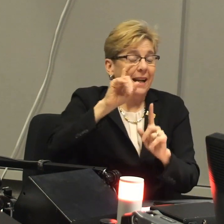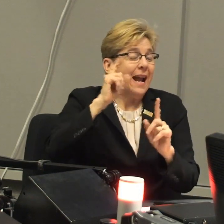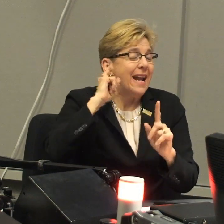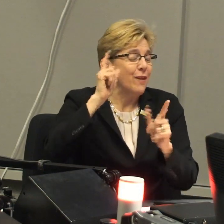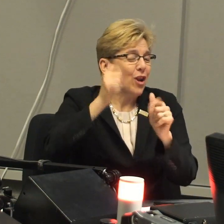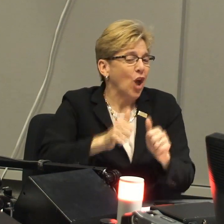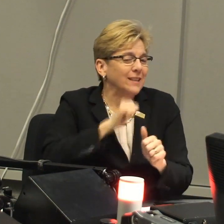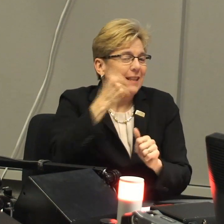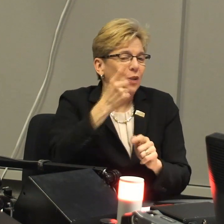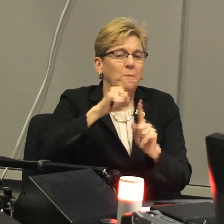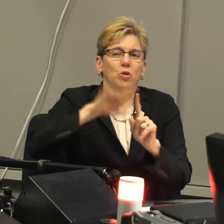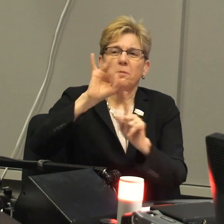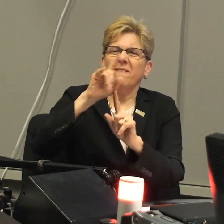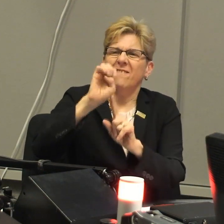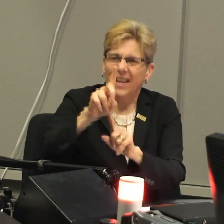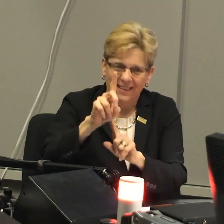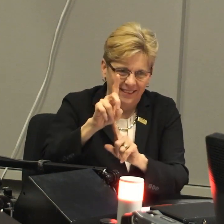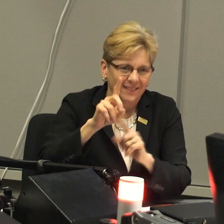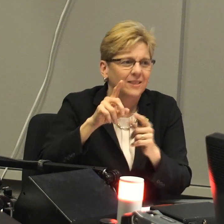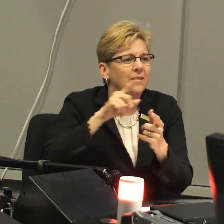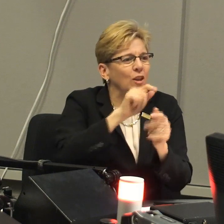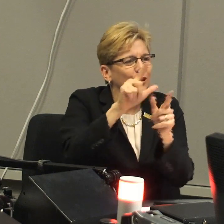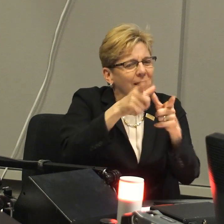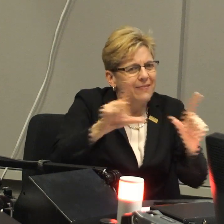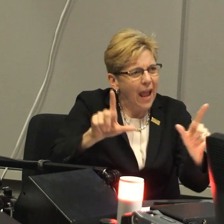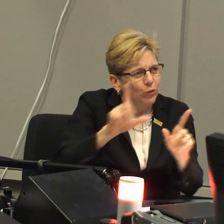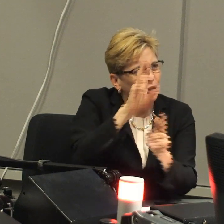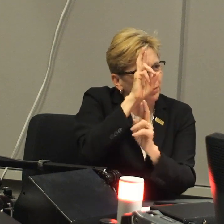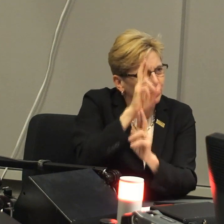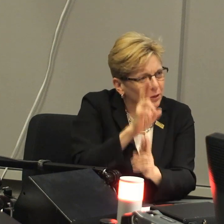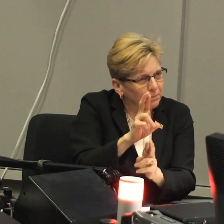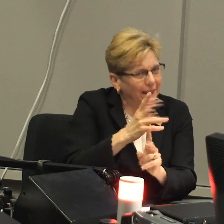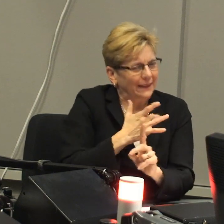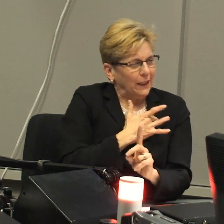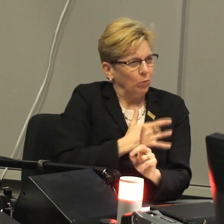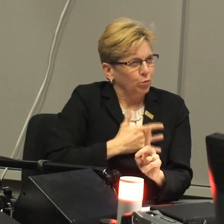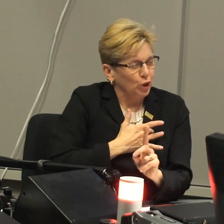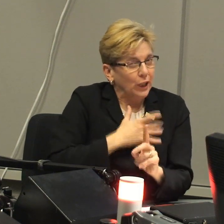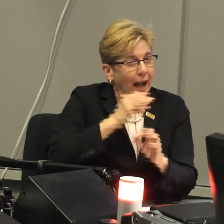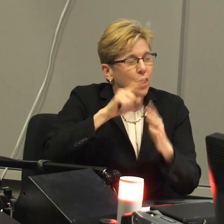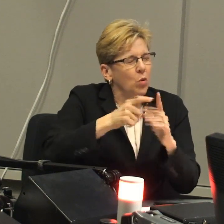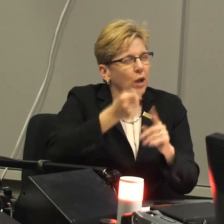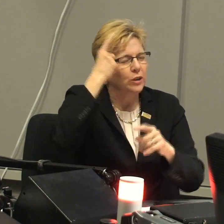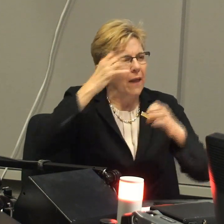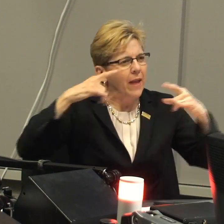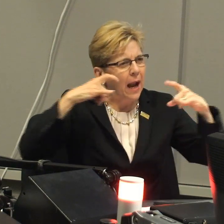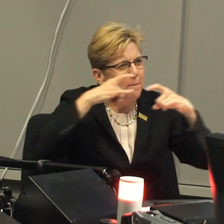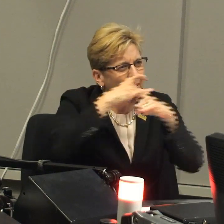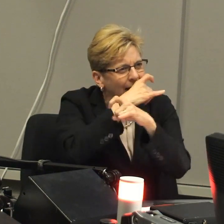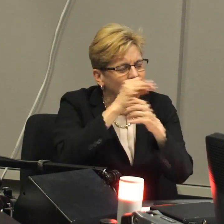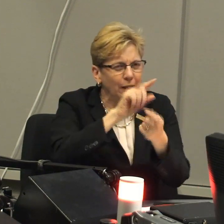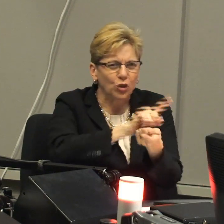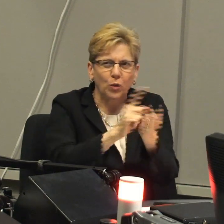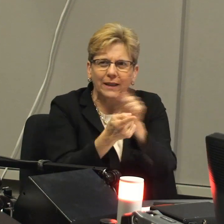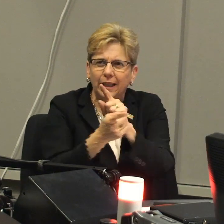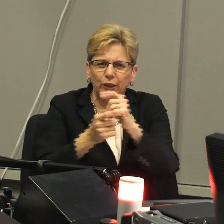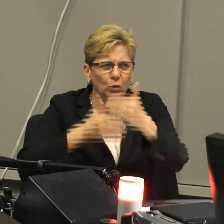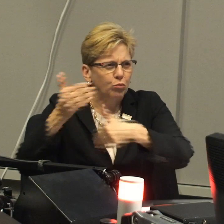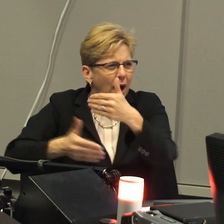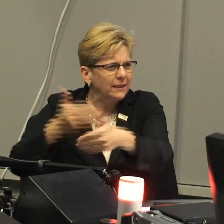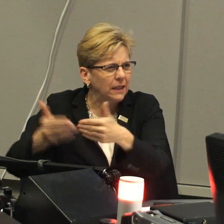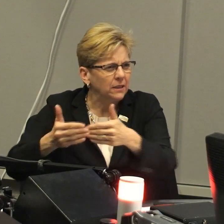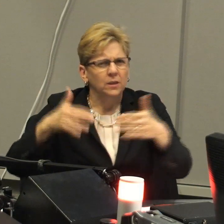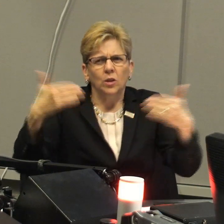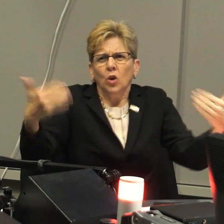culture and language, you know, hearing loss is not, of course, something to be fixed, but there's a language that needs to be respected and appreciated,